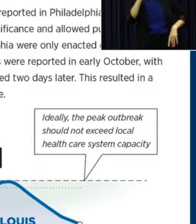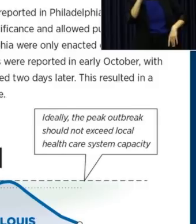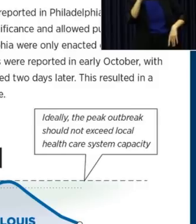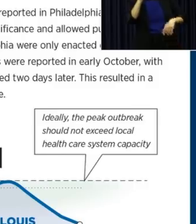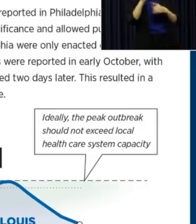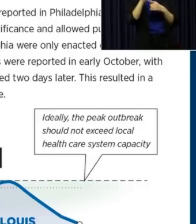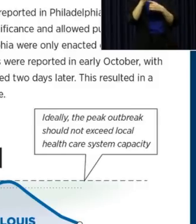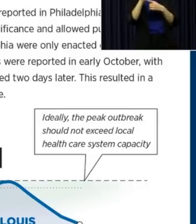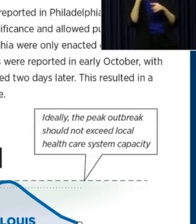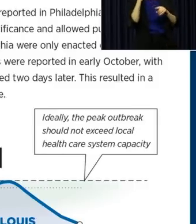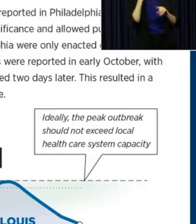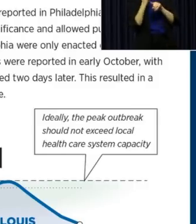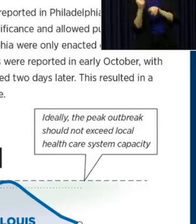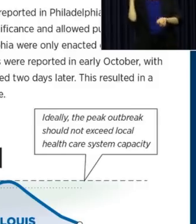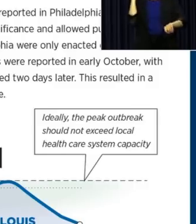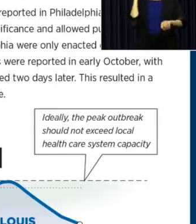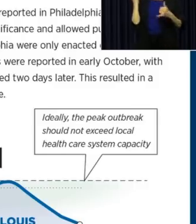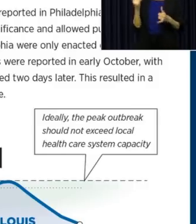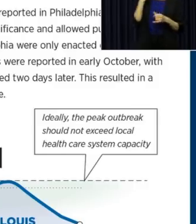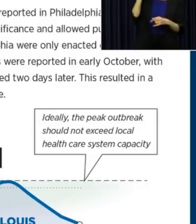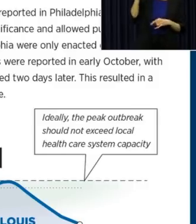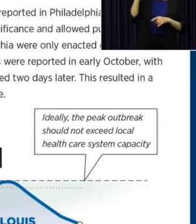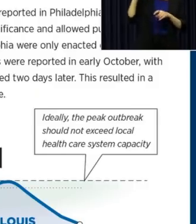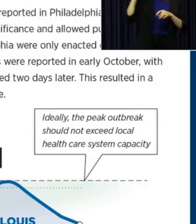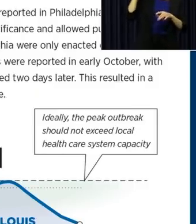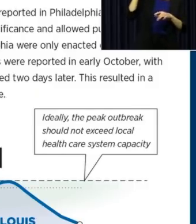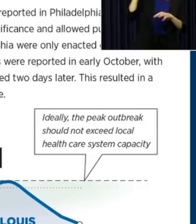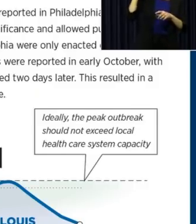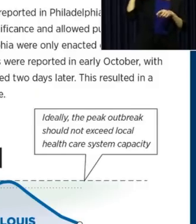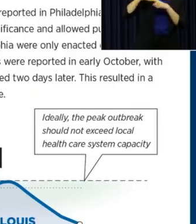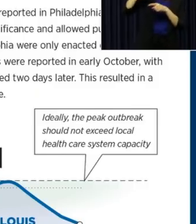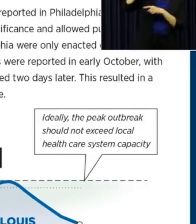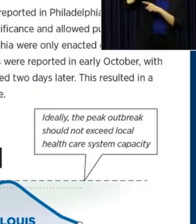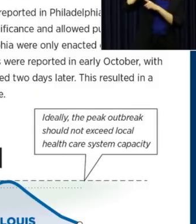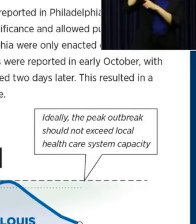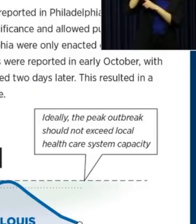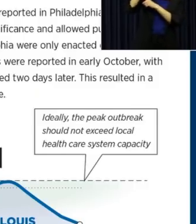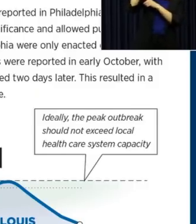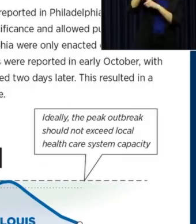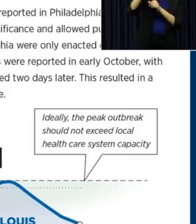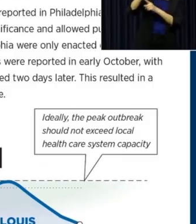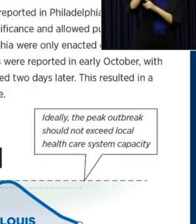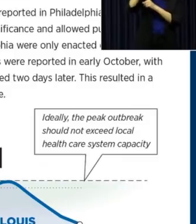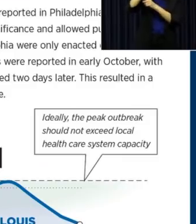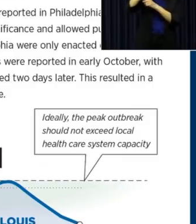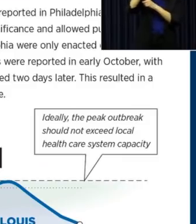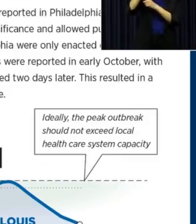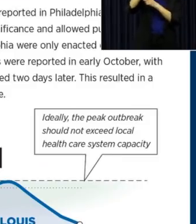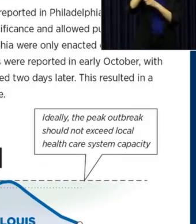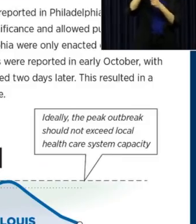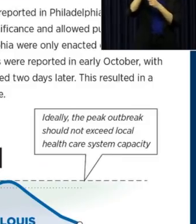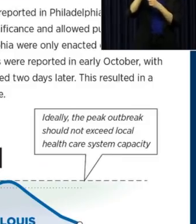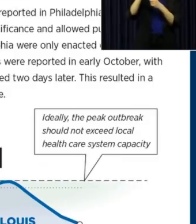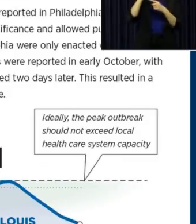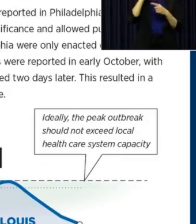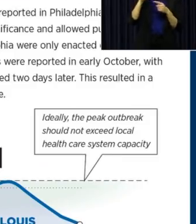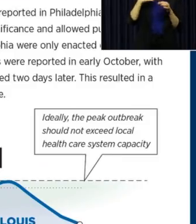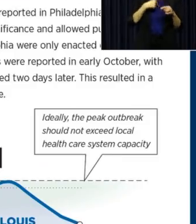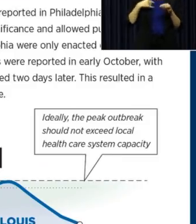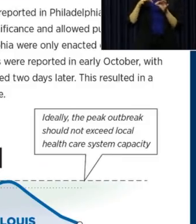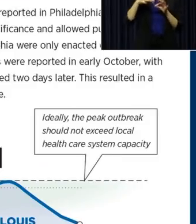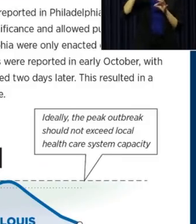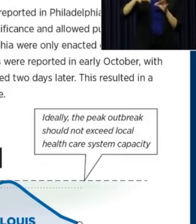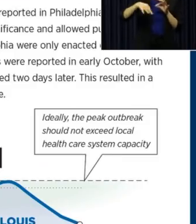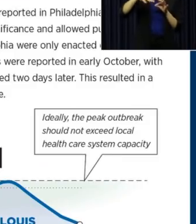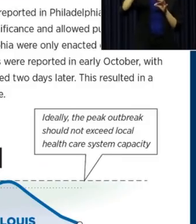when we look back, and this is the Spanish flu, not taking action, being late by just a couple weeks can